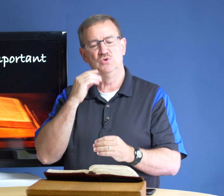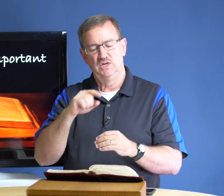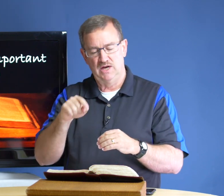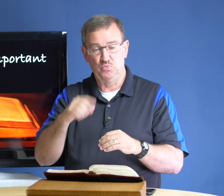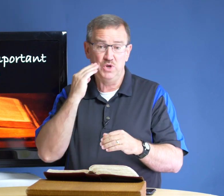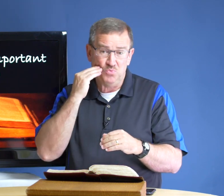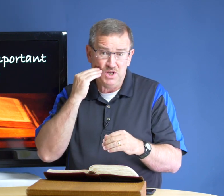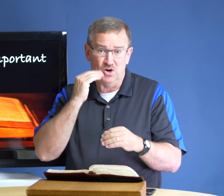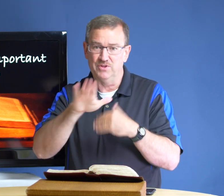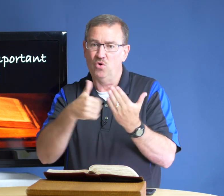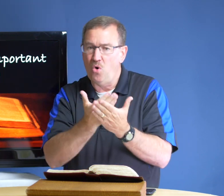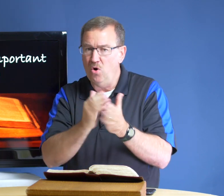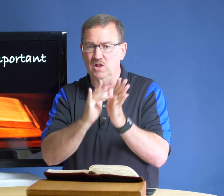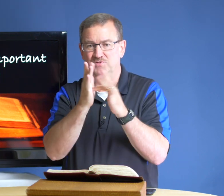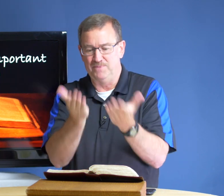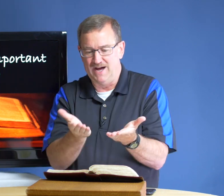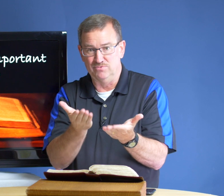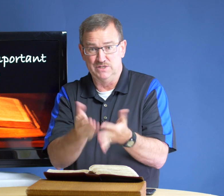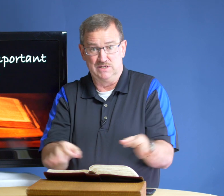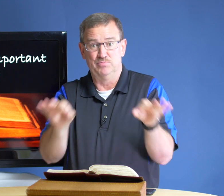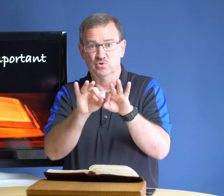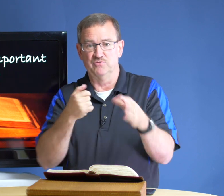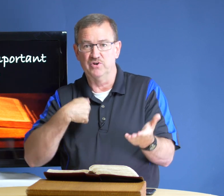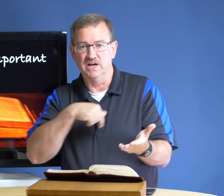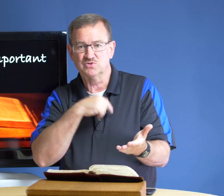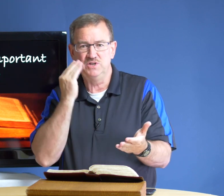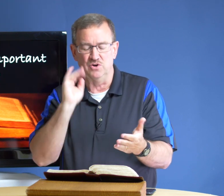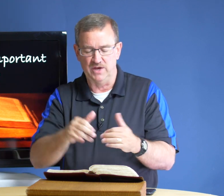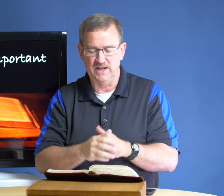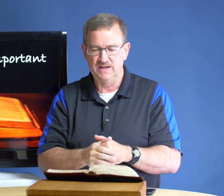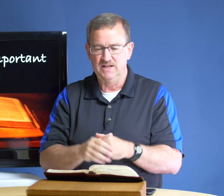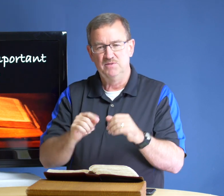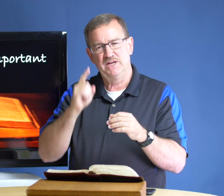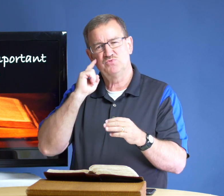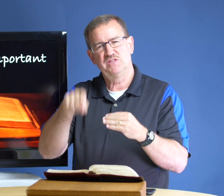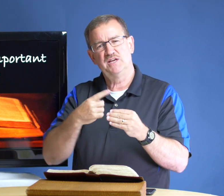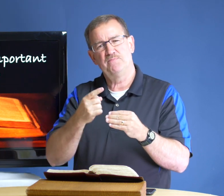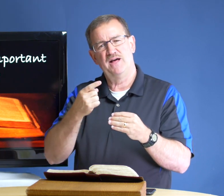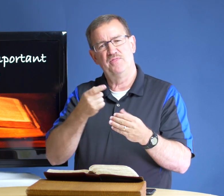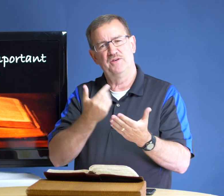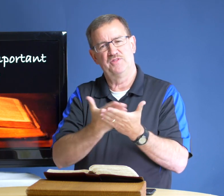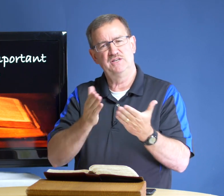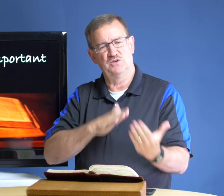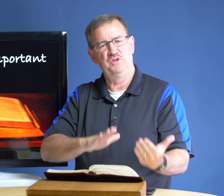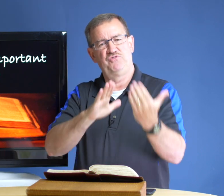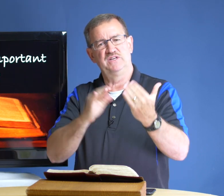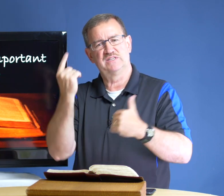we we know that all of the bible is important for us we know that but as we think about the things that we face